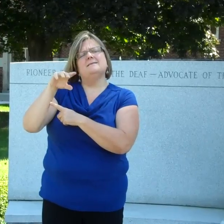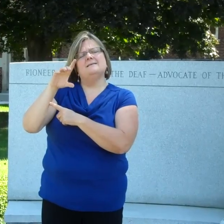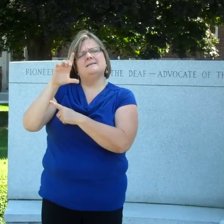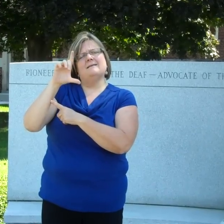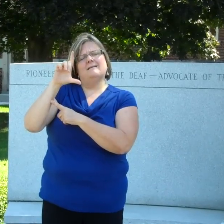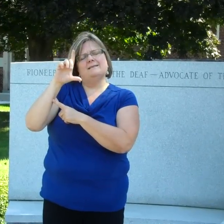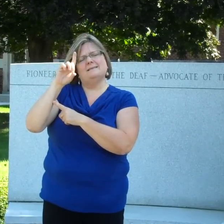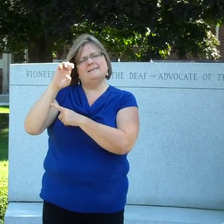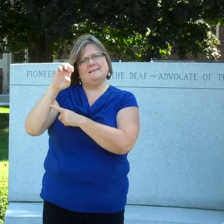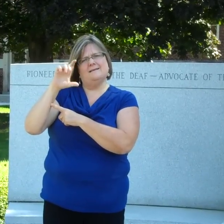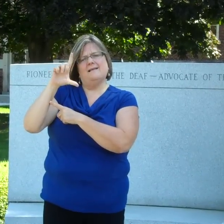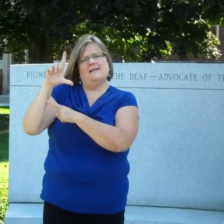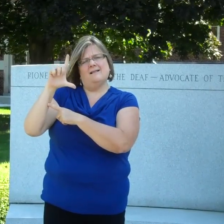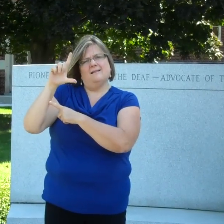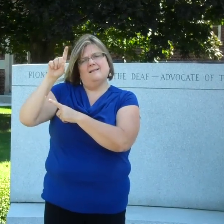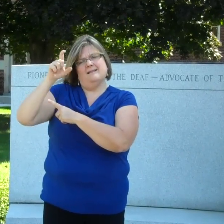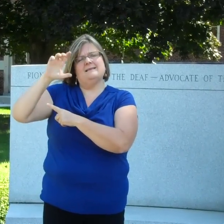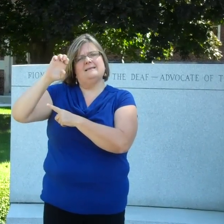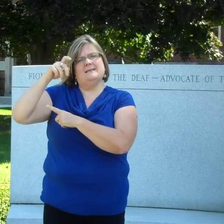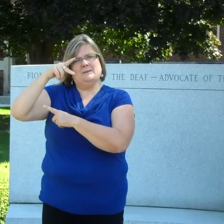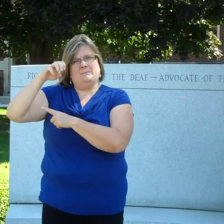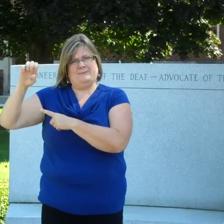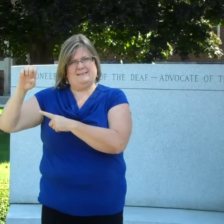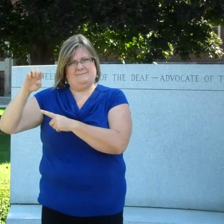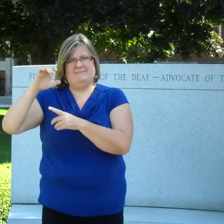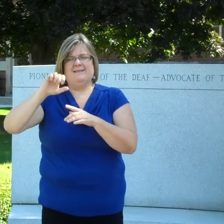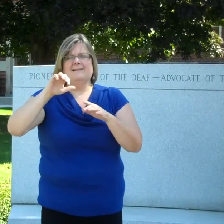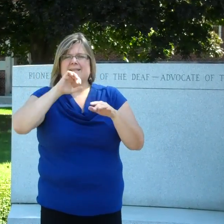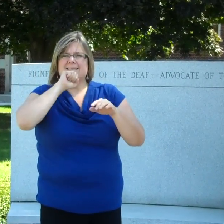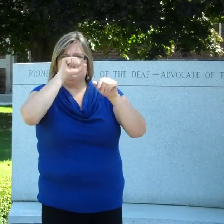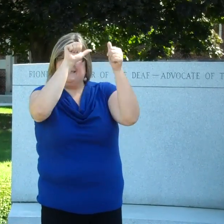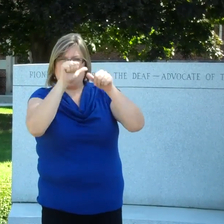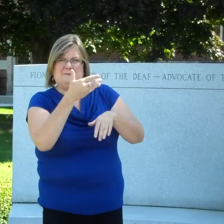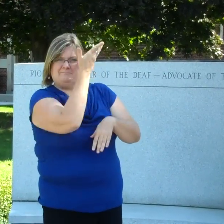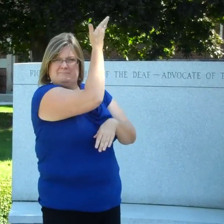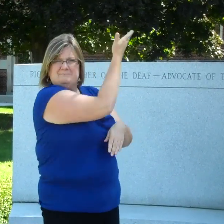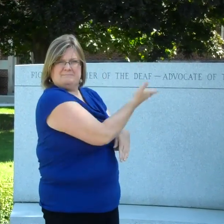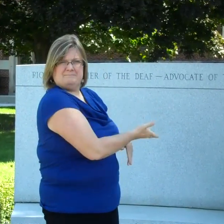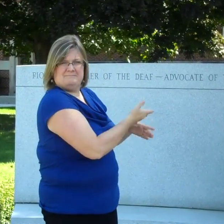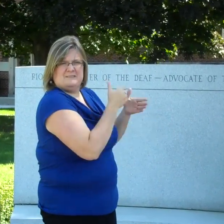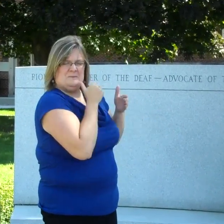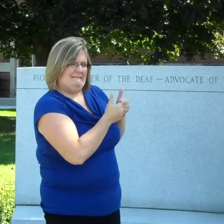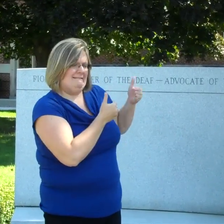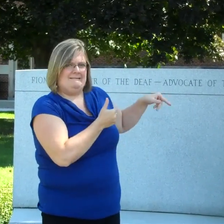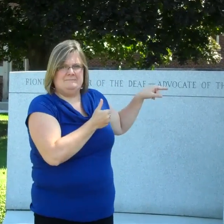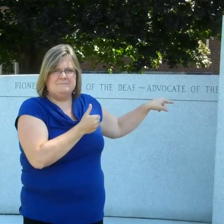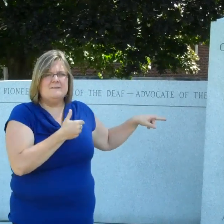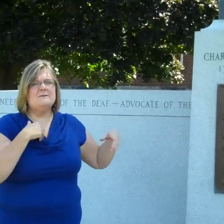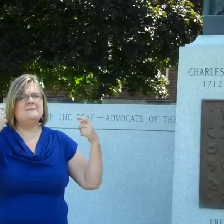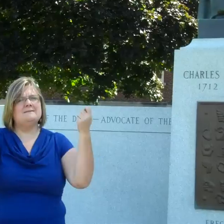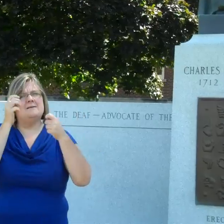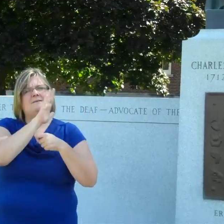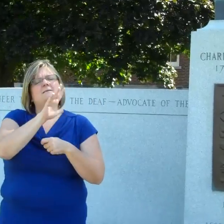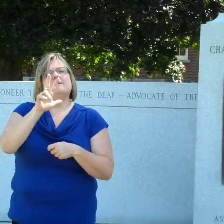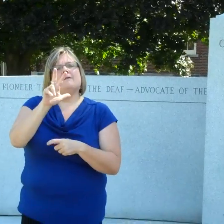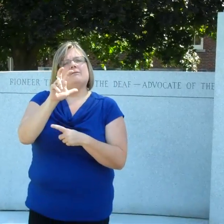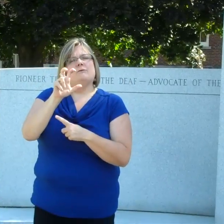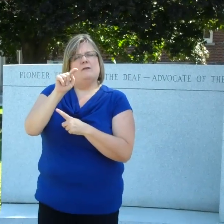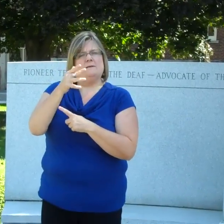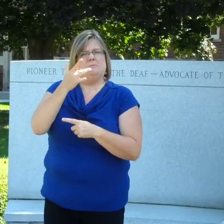Abby Charles Delapé, whose statue I'm standing right next to. We're celebrating his